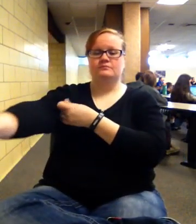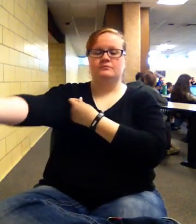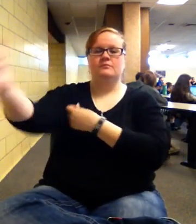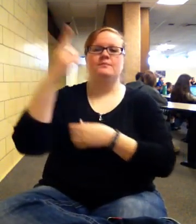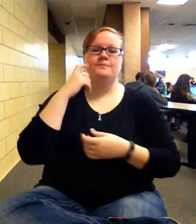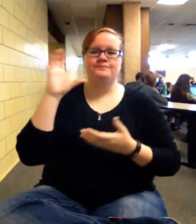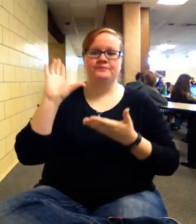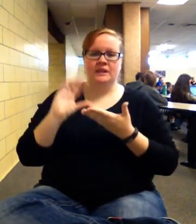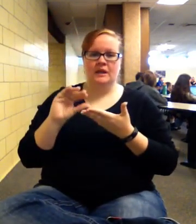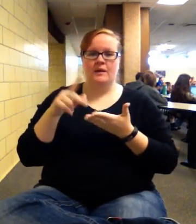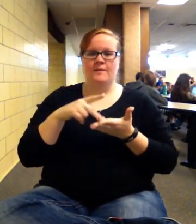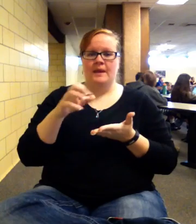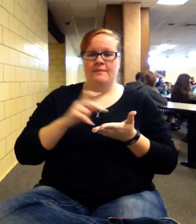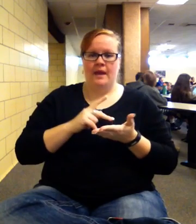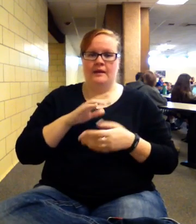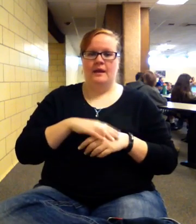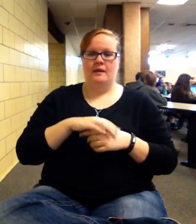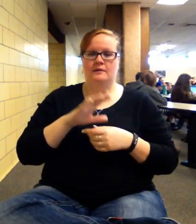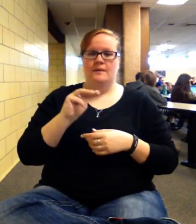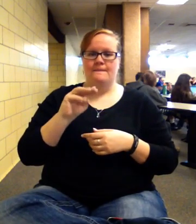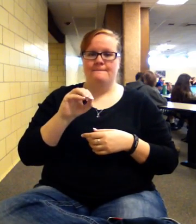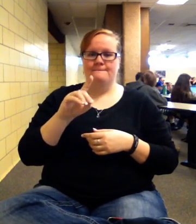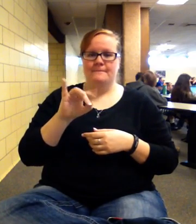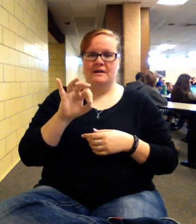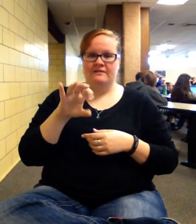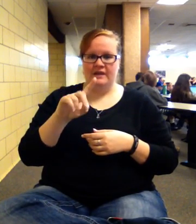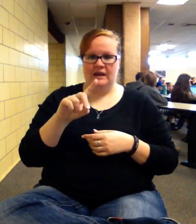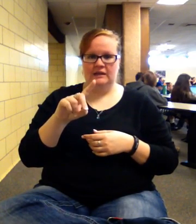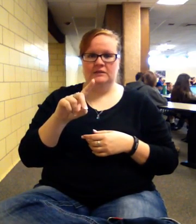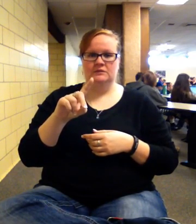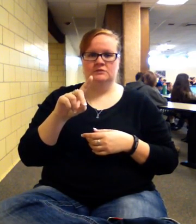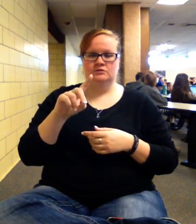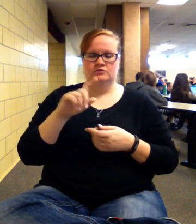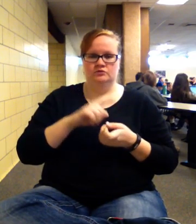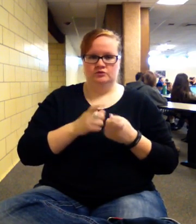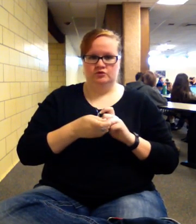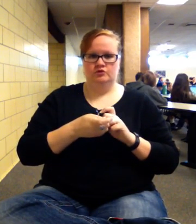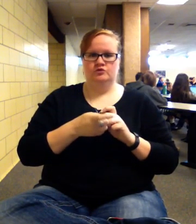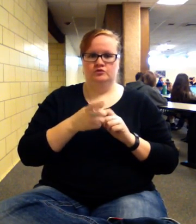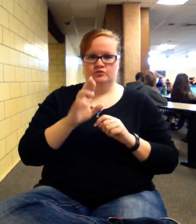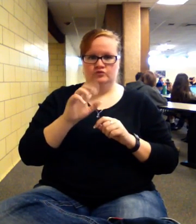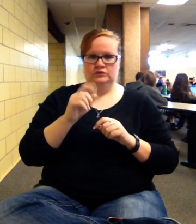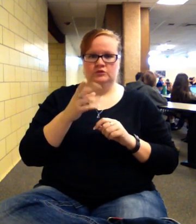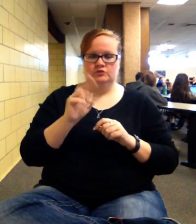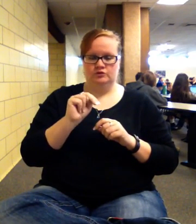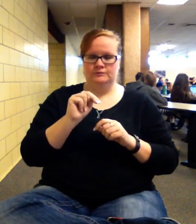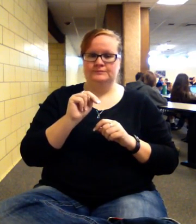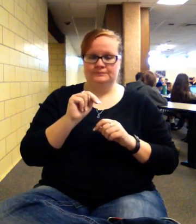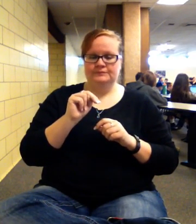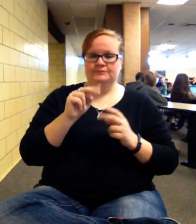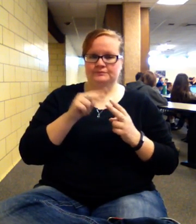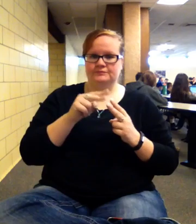modified internal rate of return are where people make the most mistakes. So I threw those two on what you need to take home for more practice.